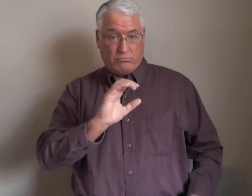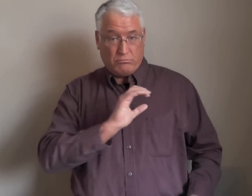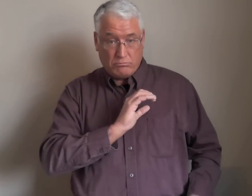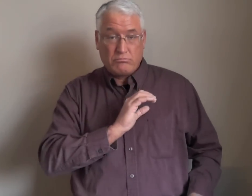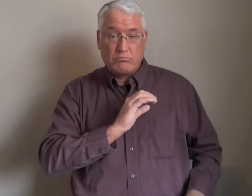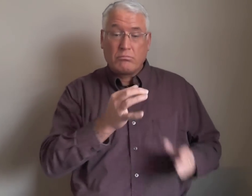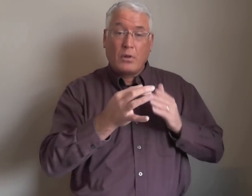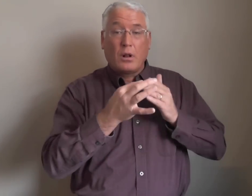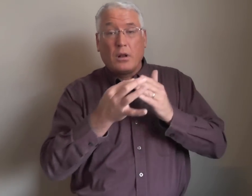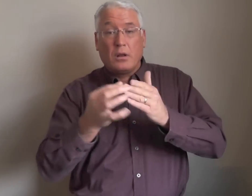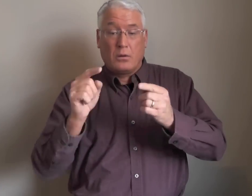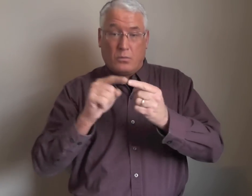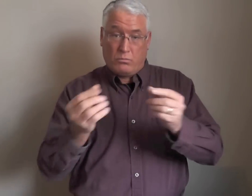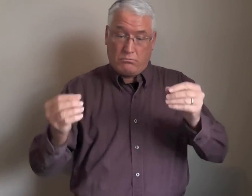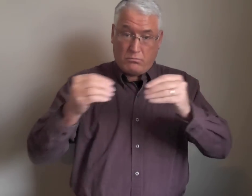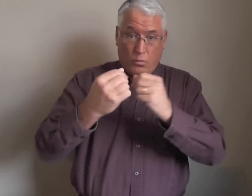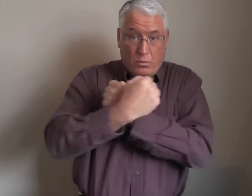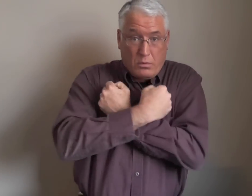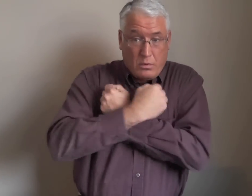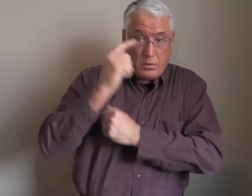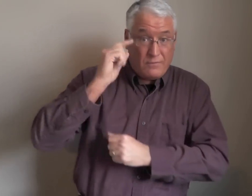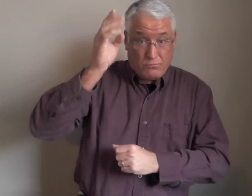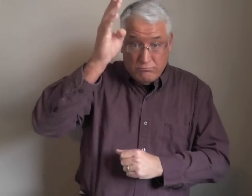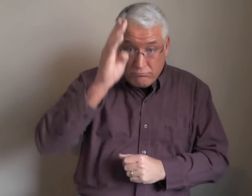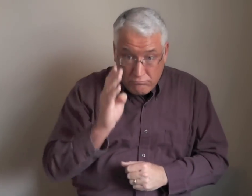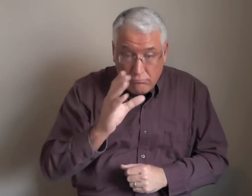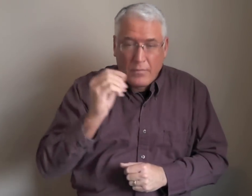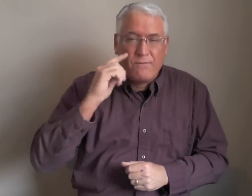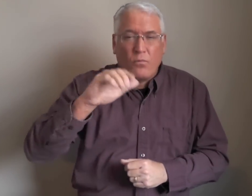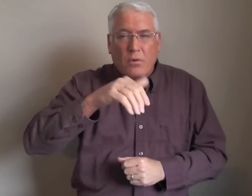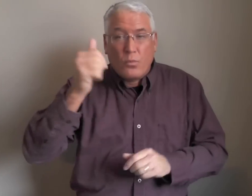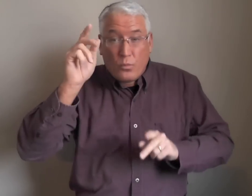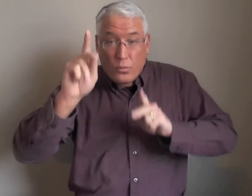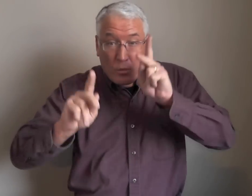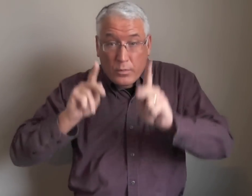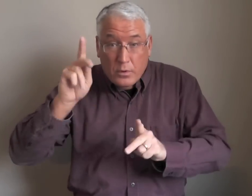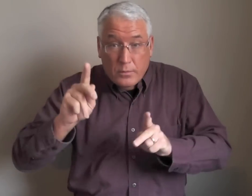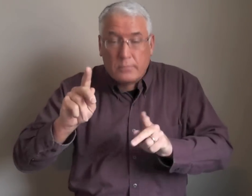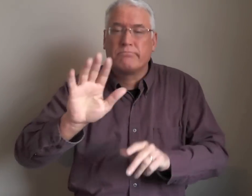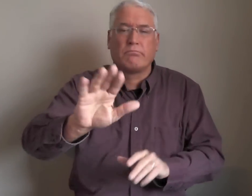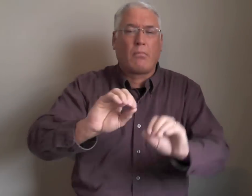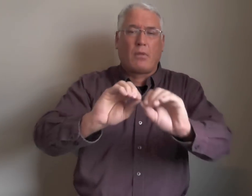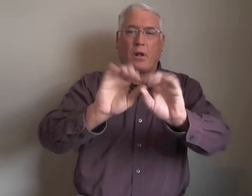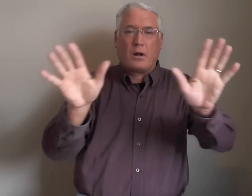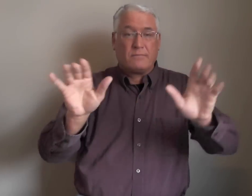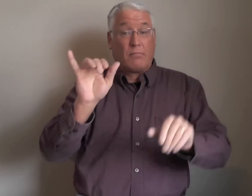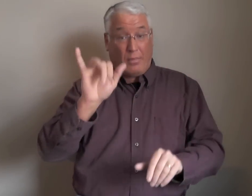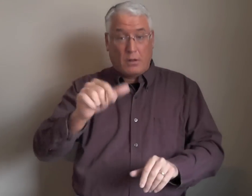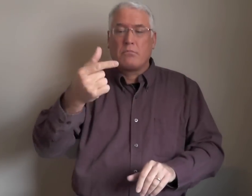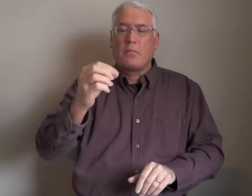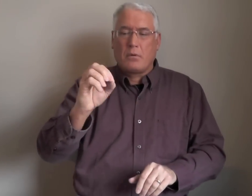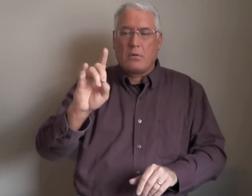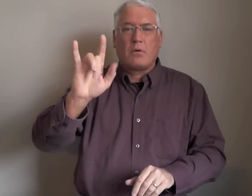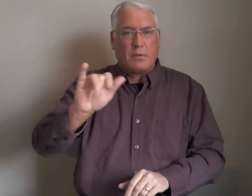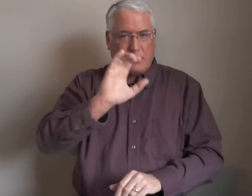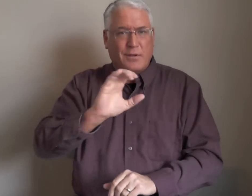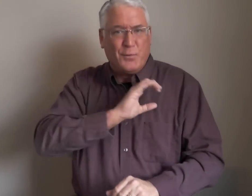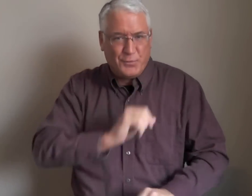Our character leads to more love for God and other people. That's obviously godly